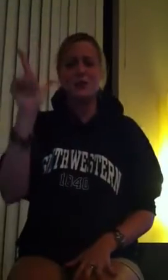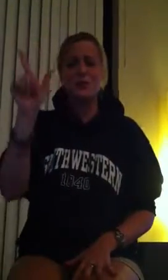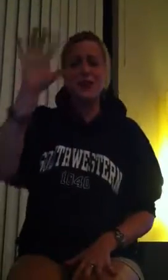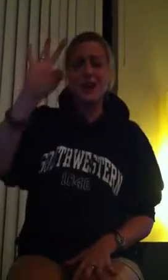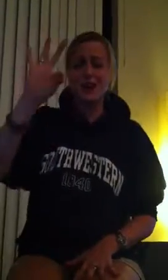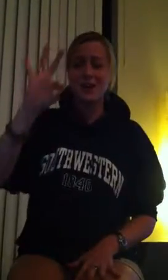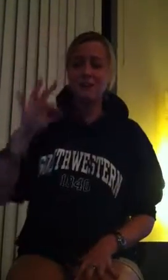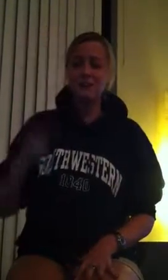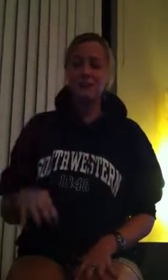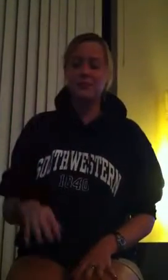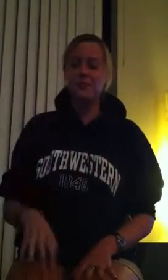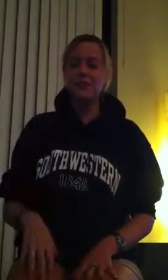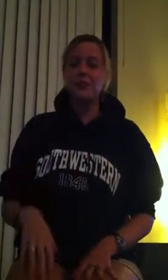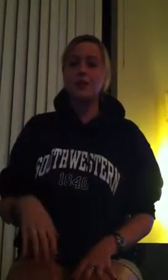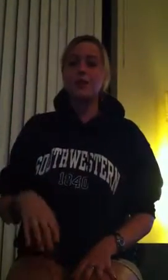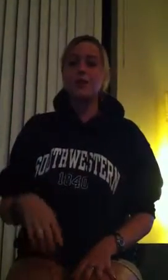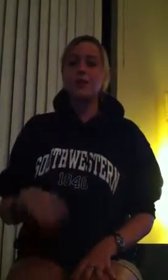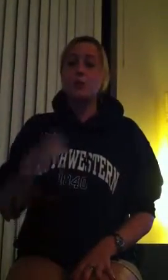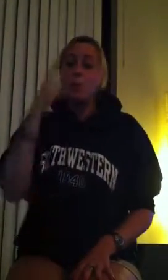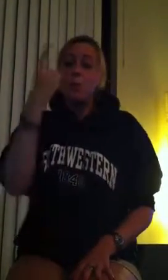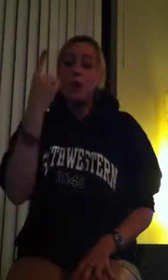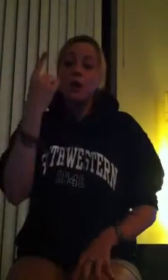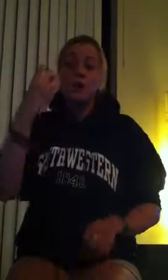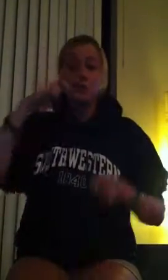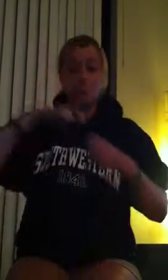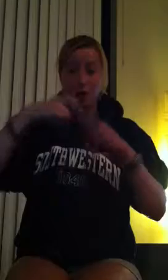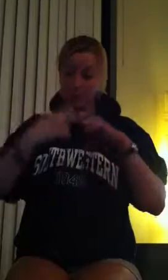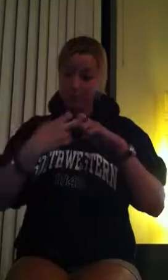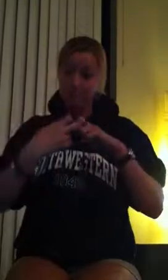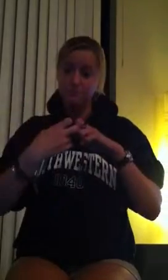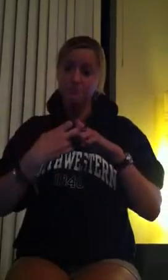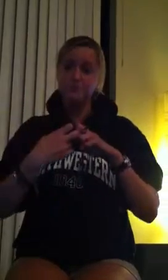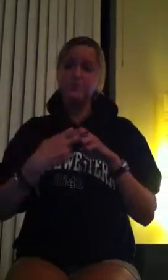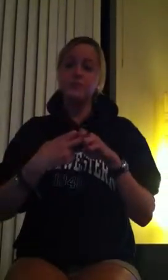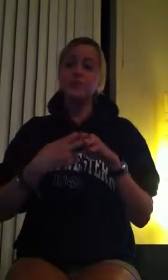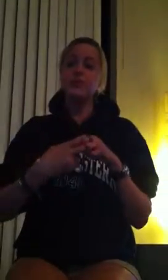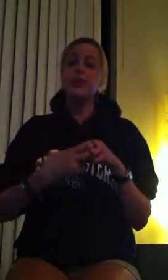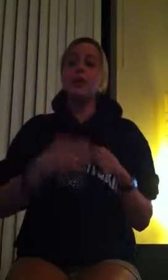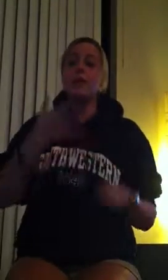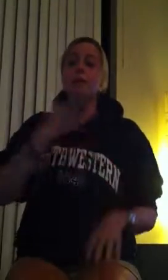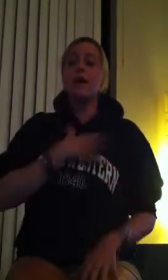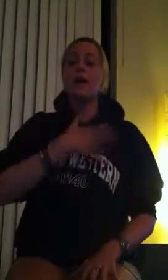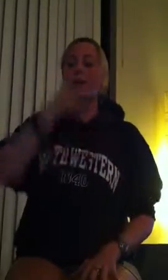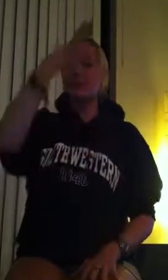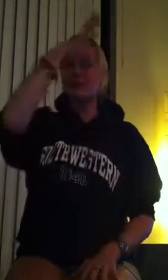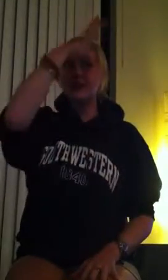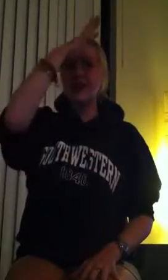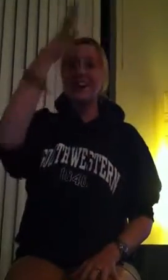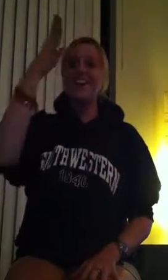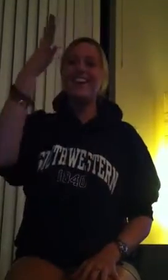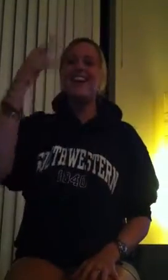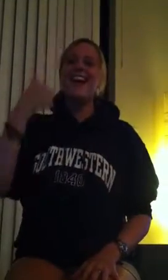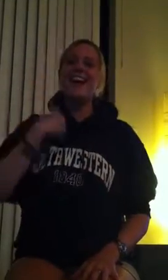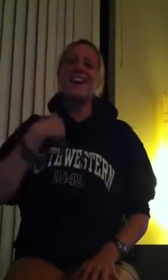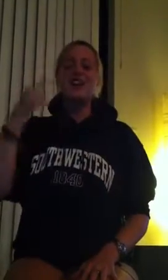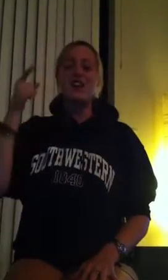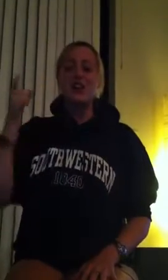that my dad had his entire family with him. My mother had to leave her